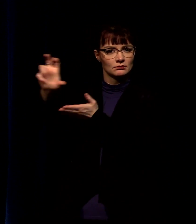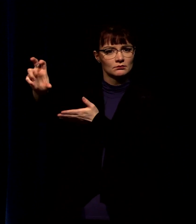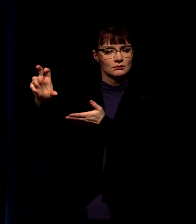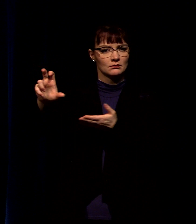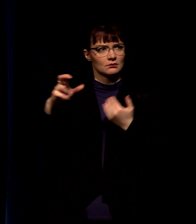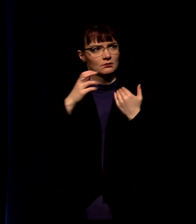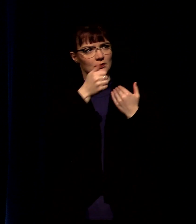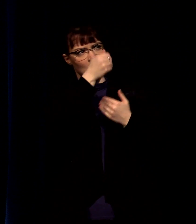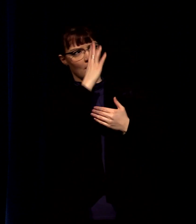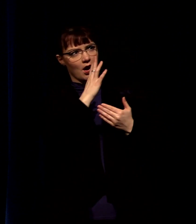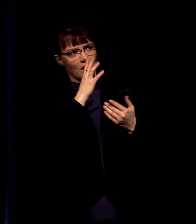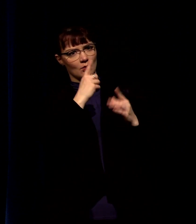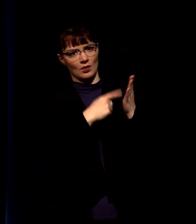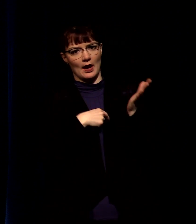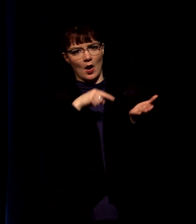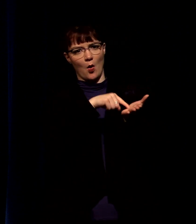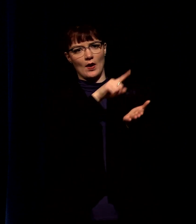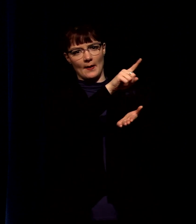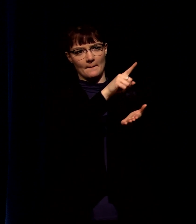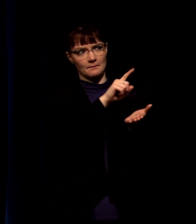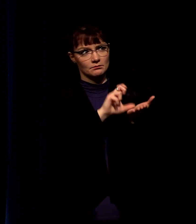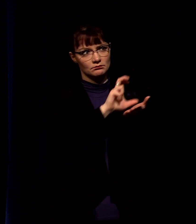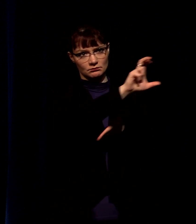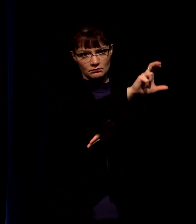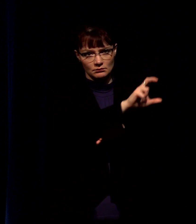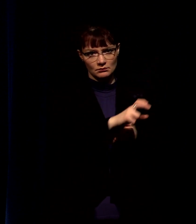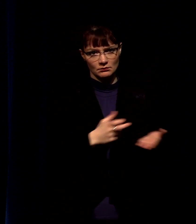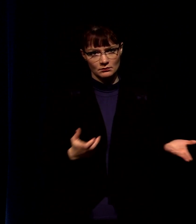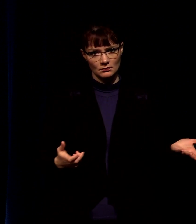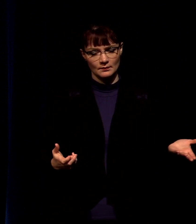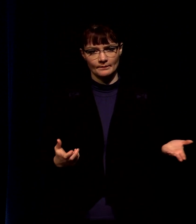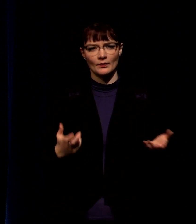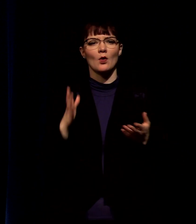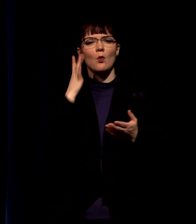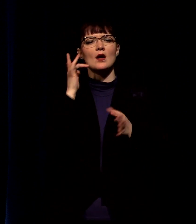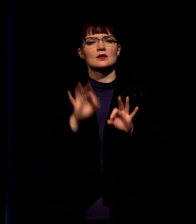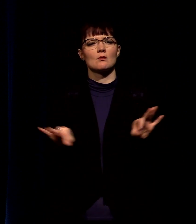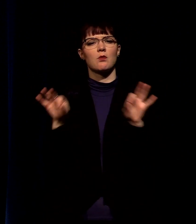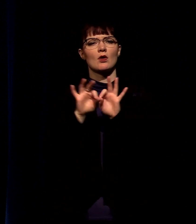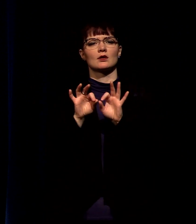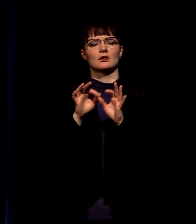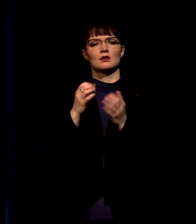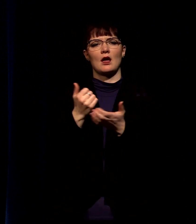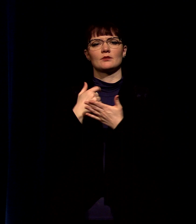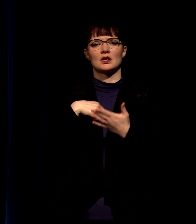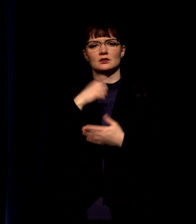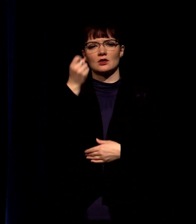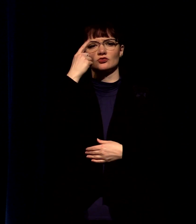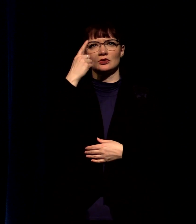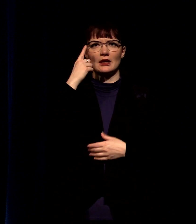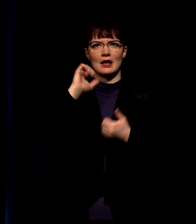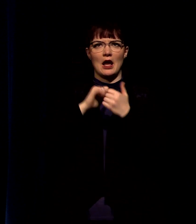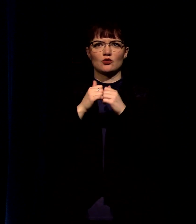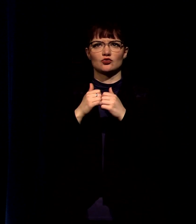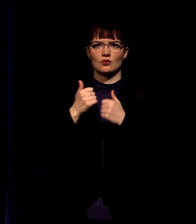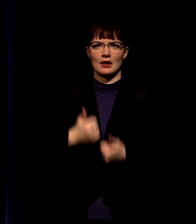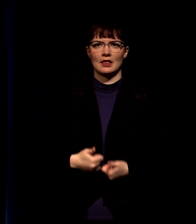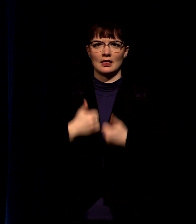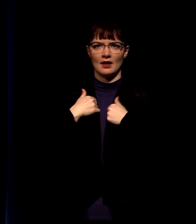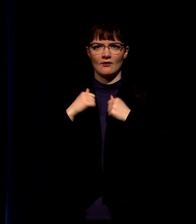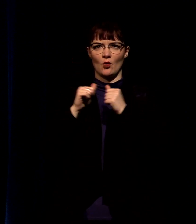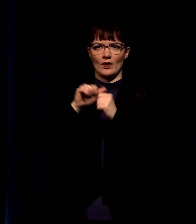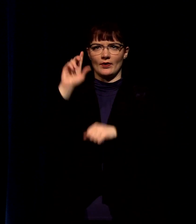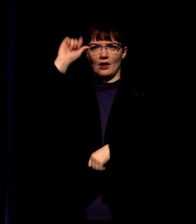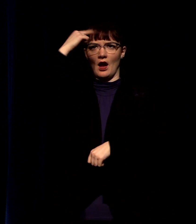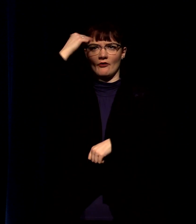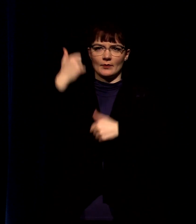what belongs to god why is this important well one it tells us how to live under a government yes give